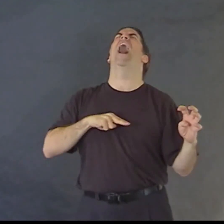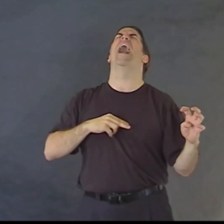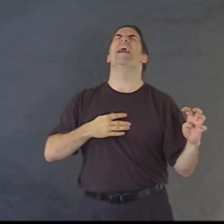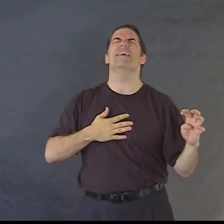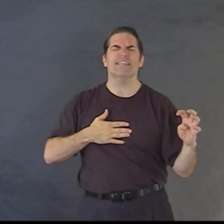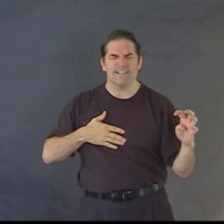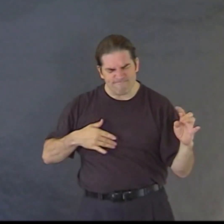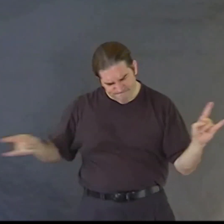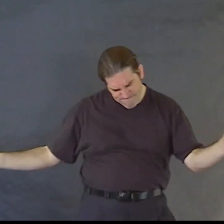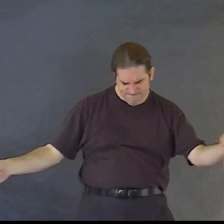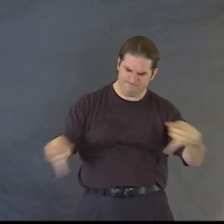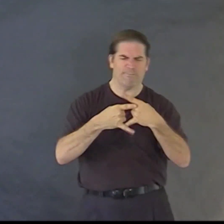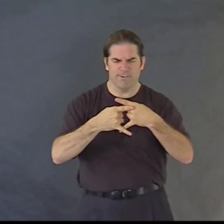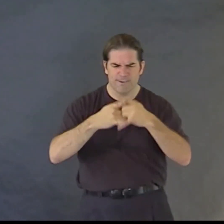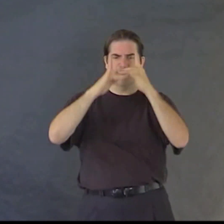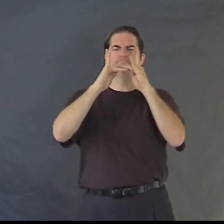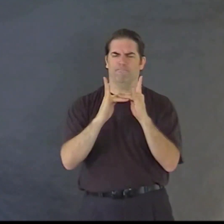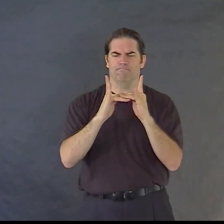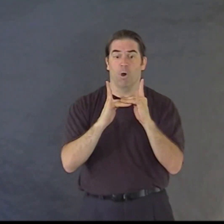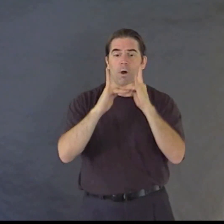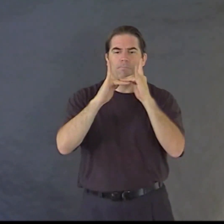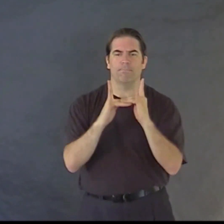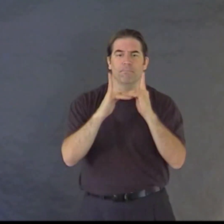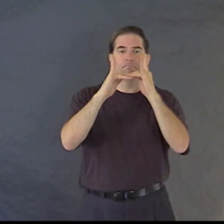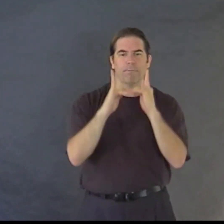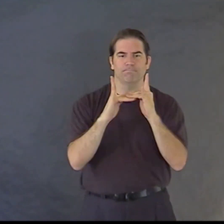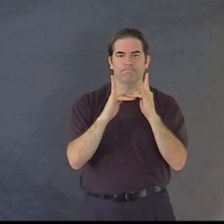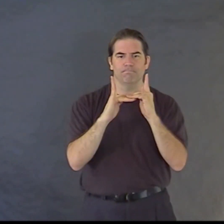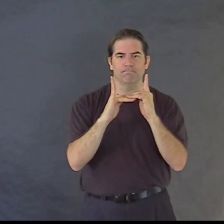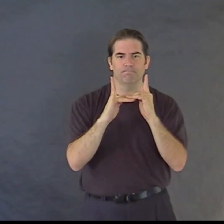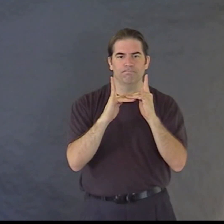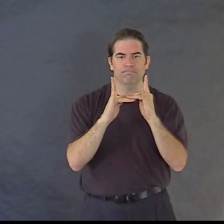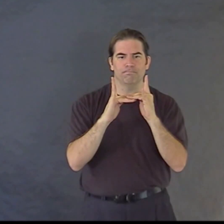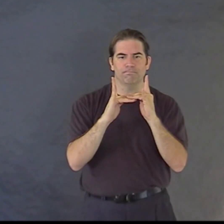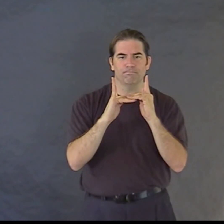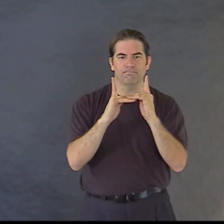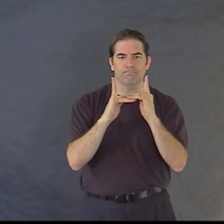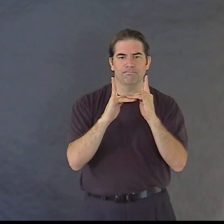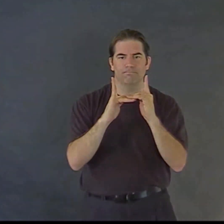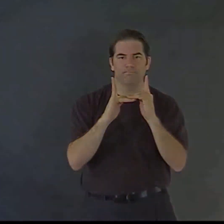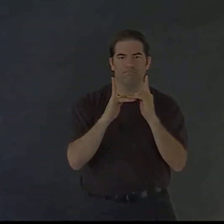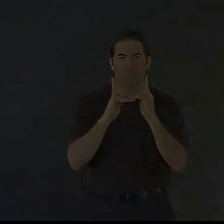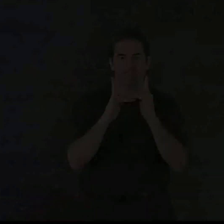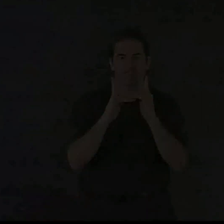he closes the window and the bed is silent no no no no no no you